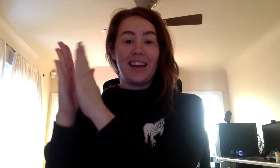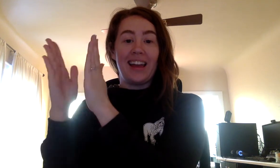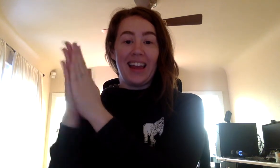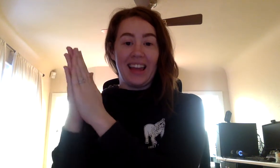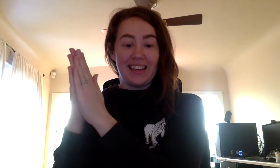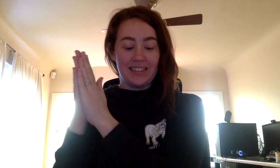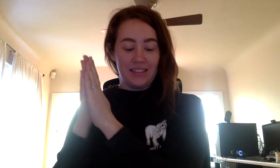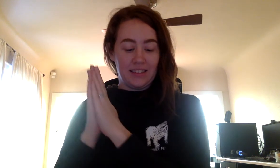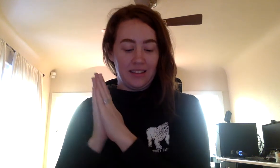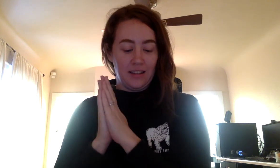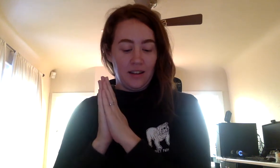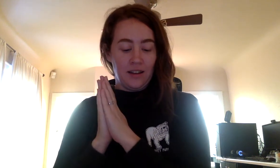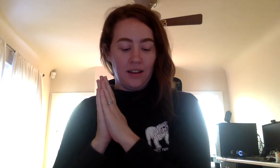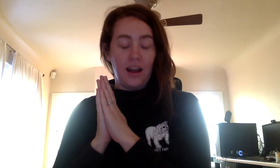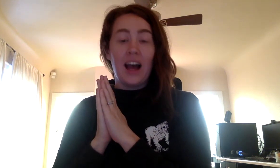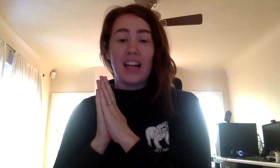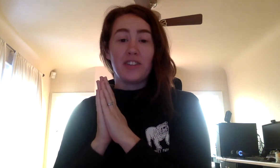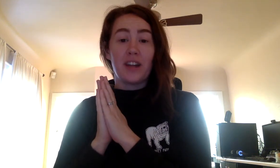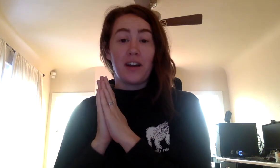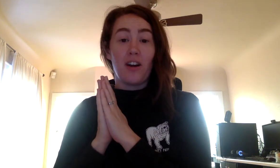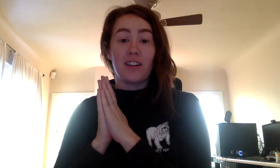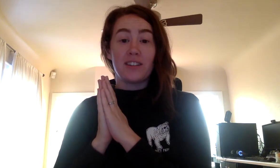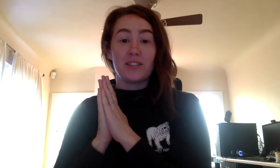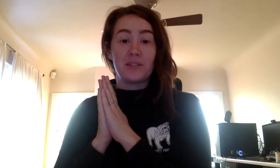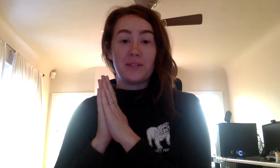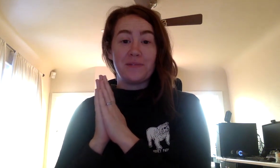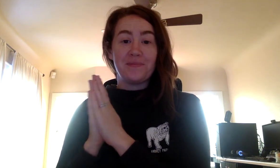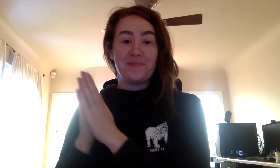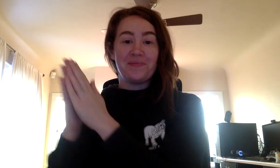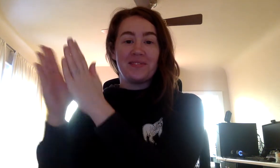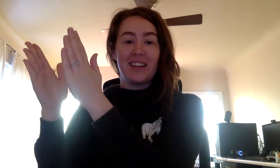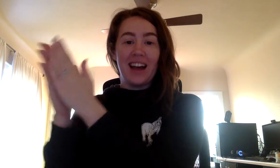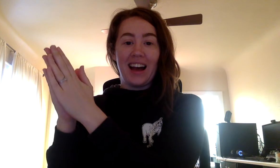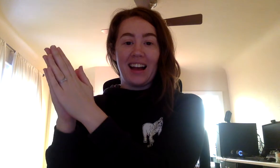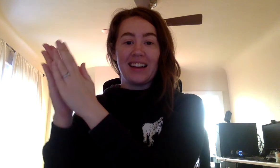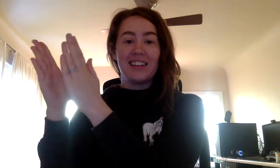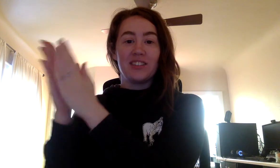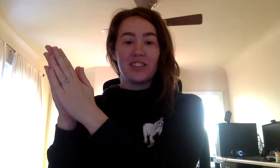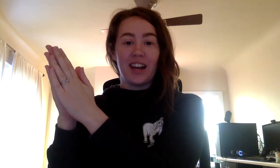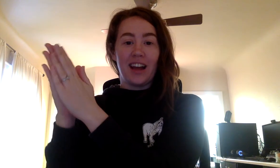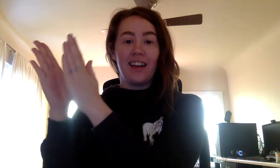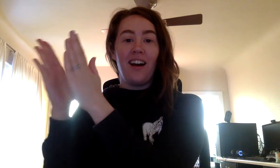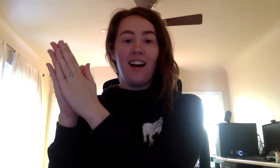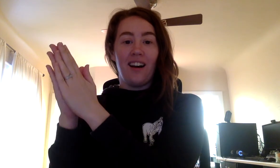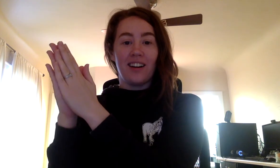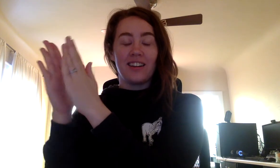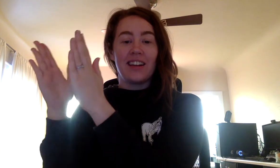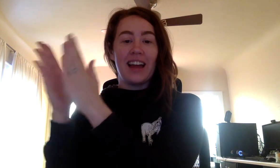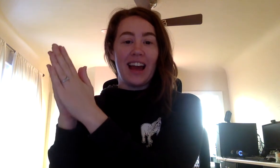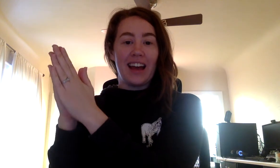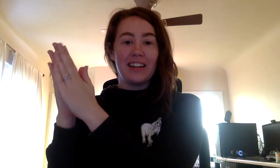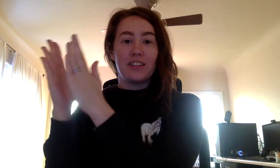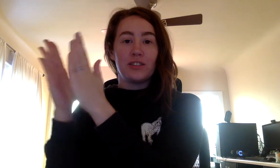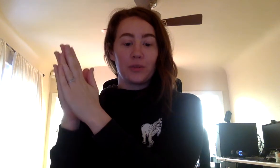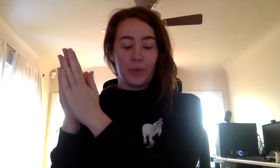hands. I try hard at school. I try hard at school.